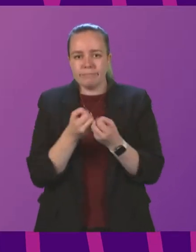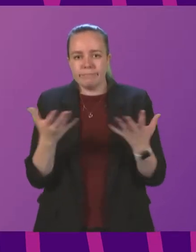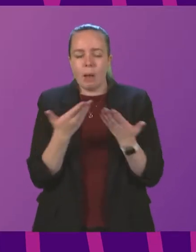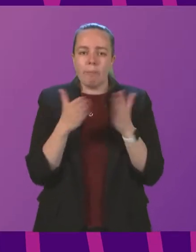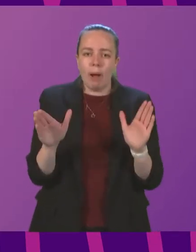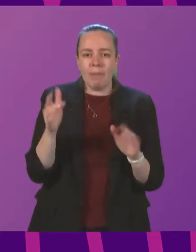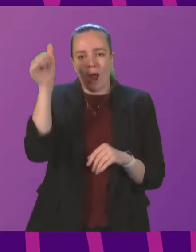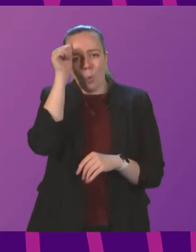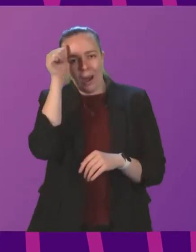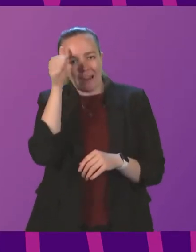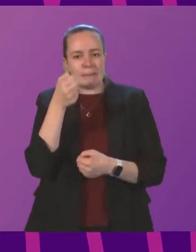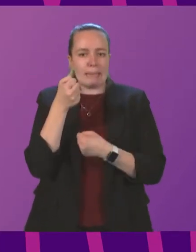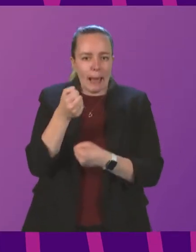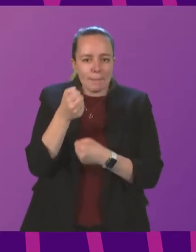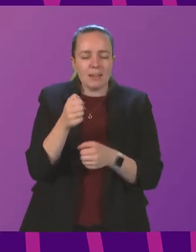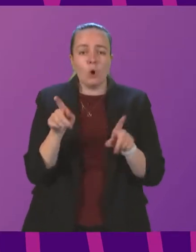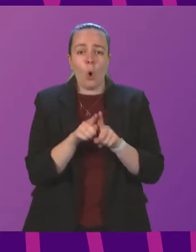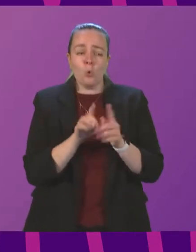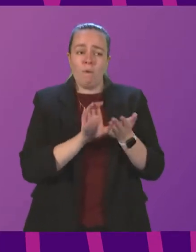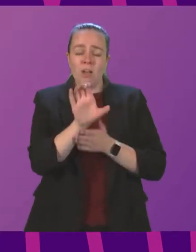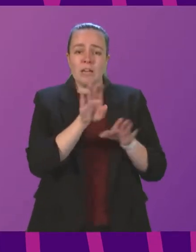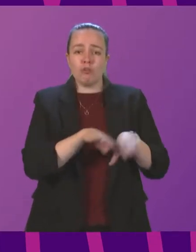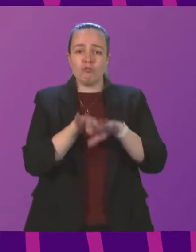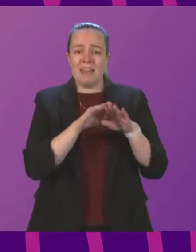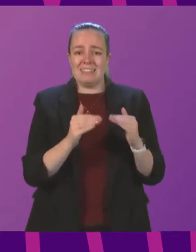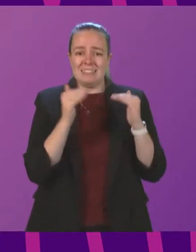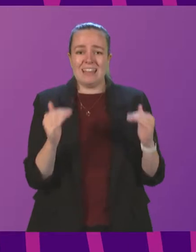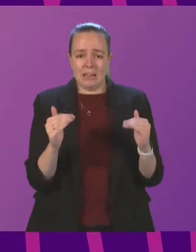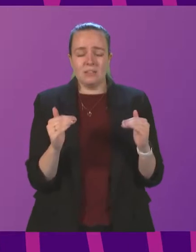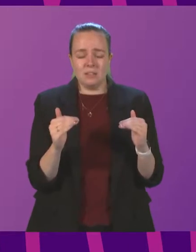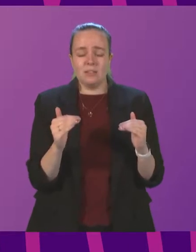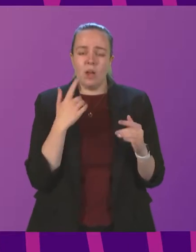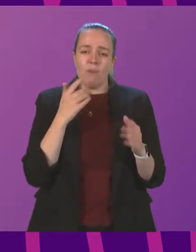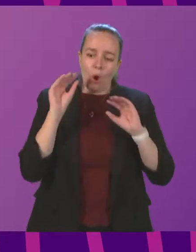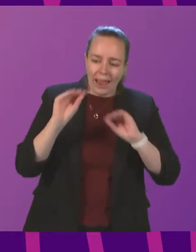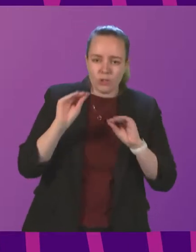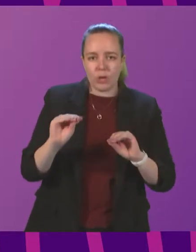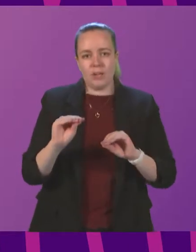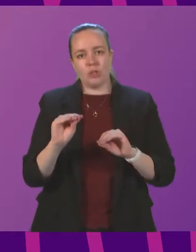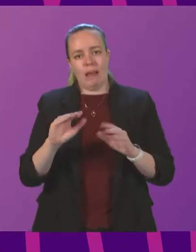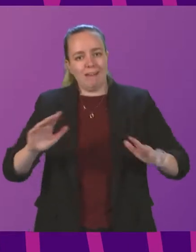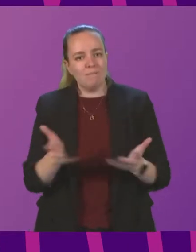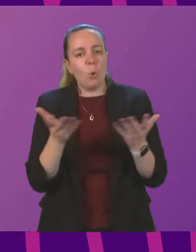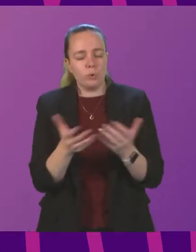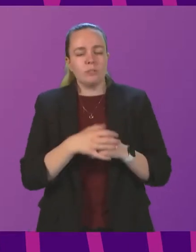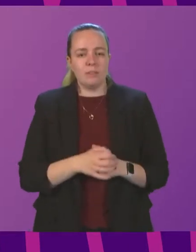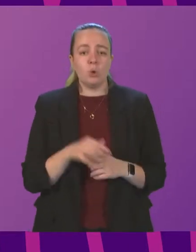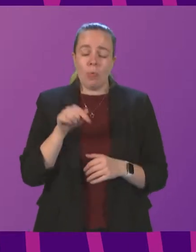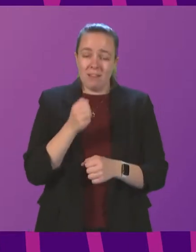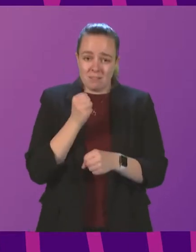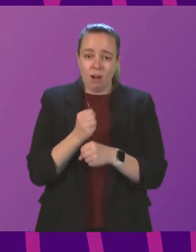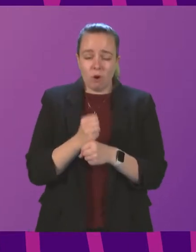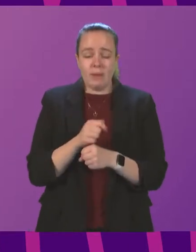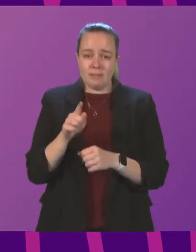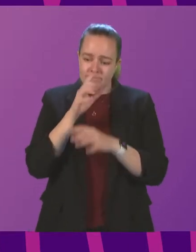campaigns, and we have also funded trading standard officers for education and enforcement. So this government is committed to curtailing